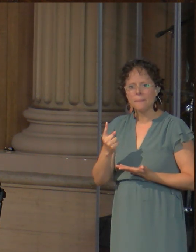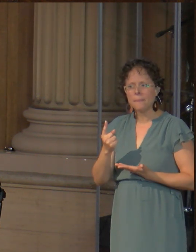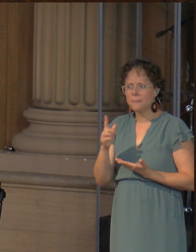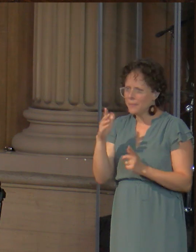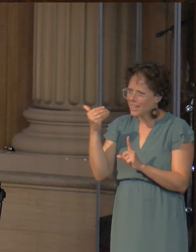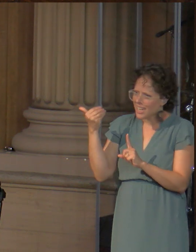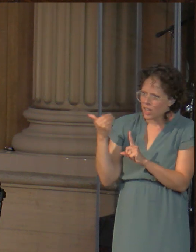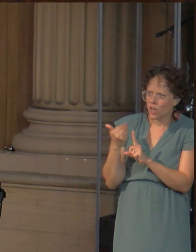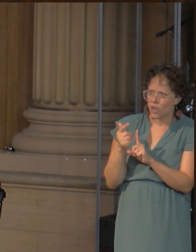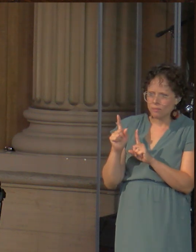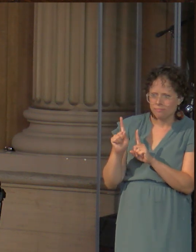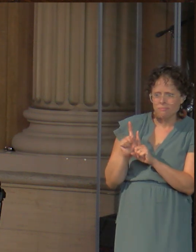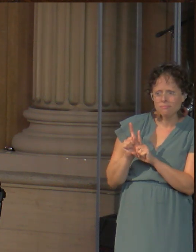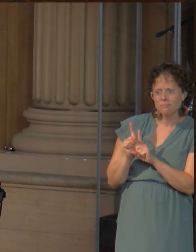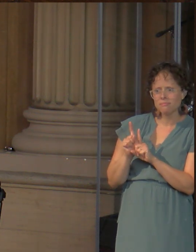And when he came, he came not in the hype.